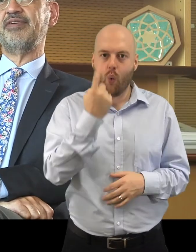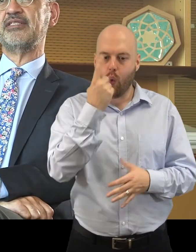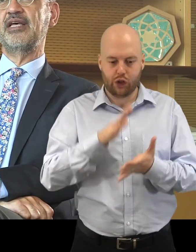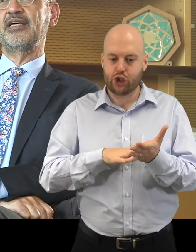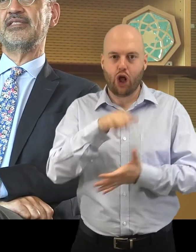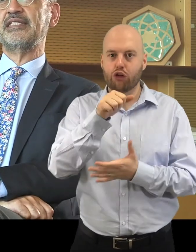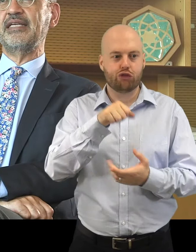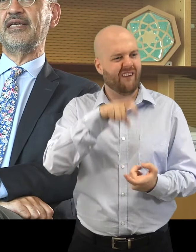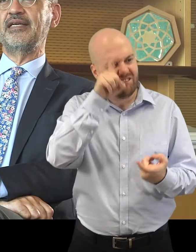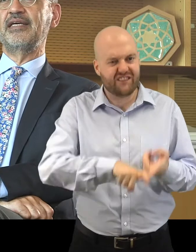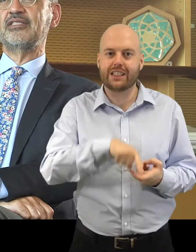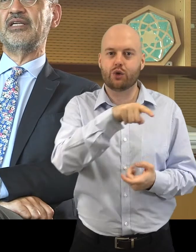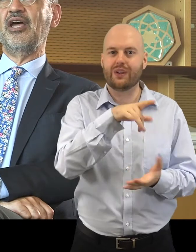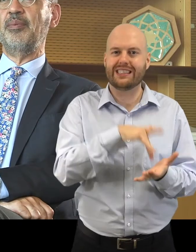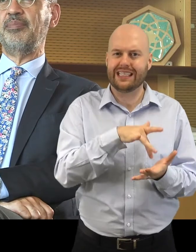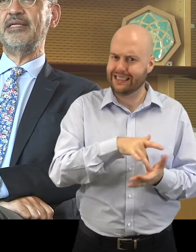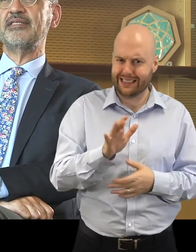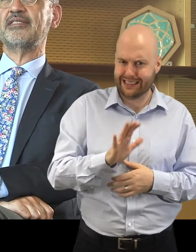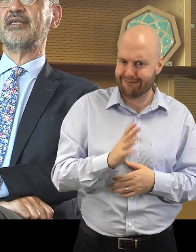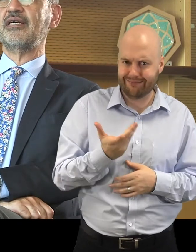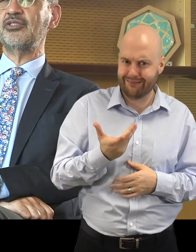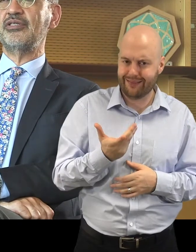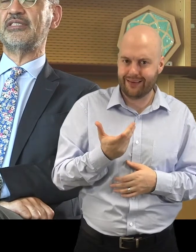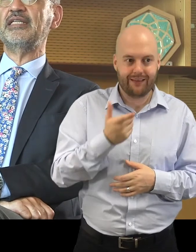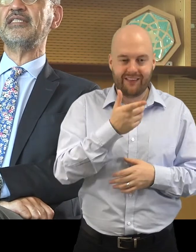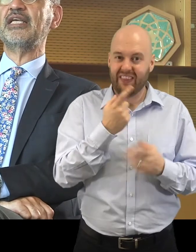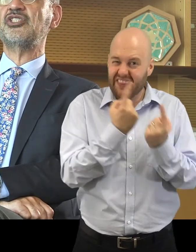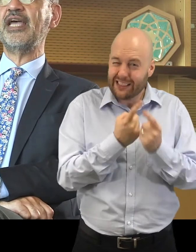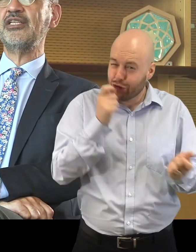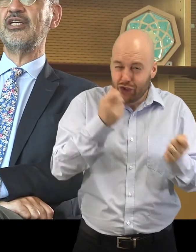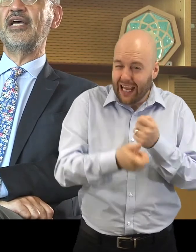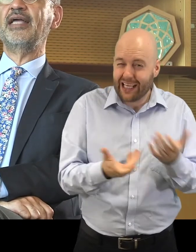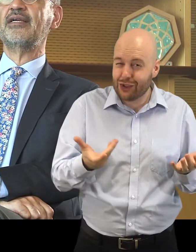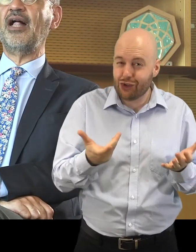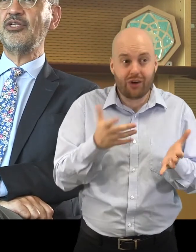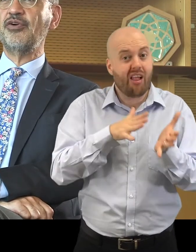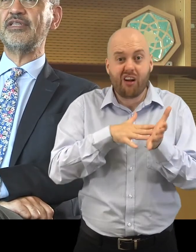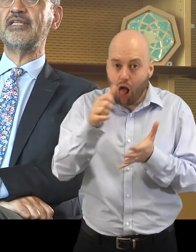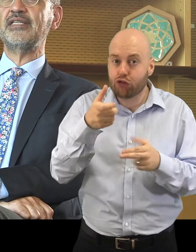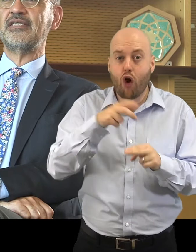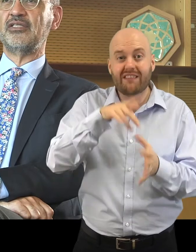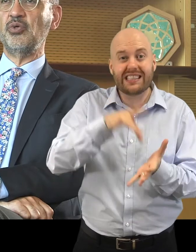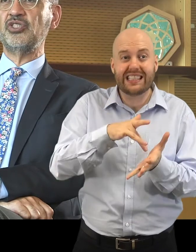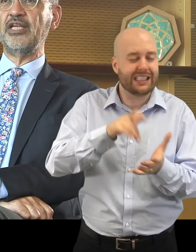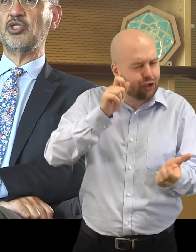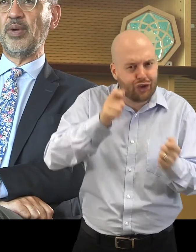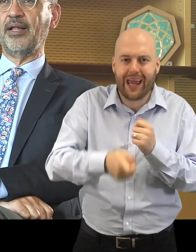fixed city. Urban places, cities, they change and the culture of the cities do change as well.